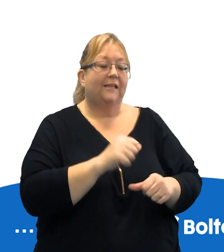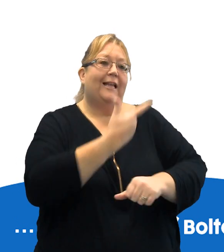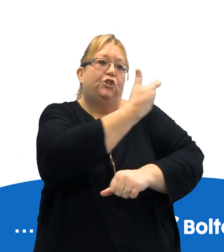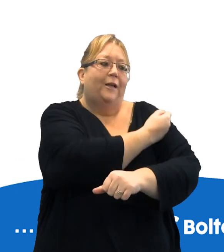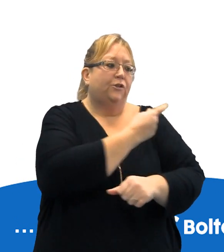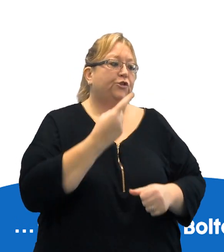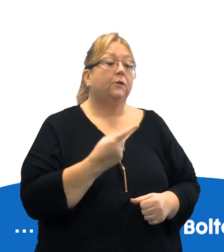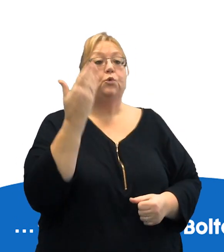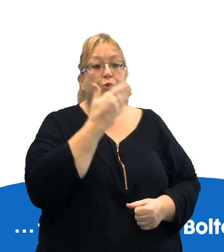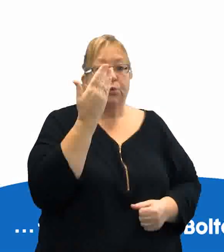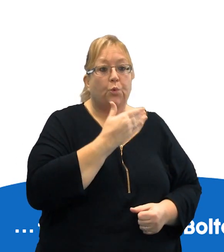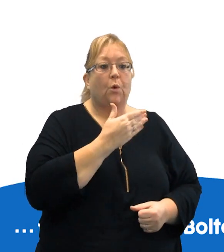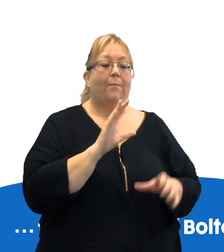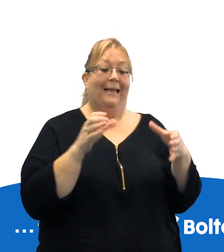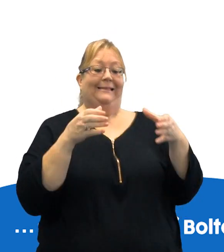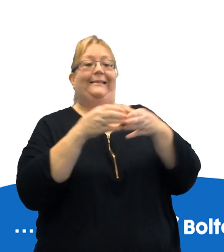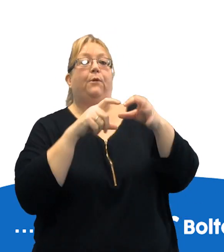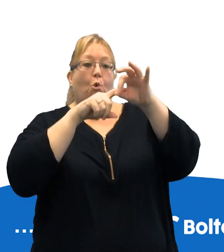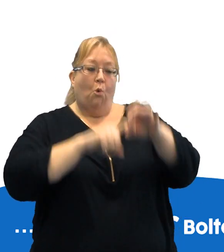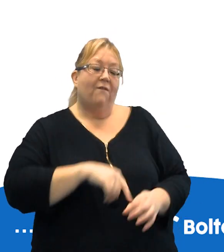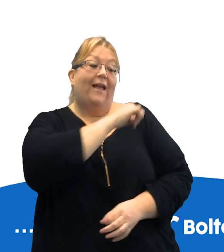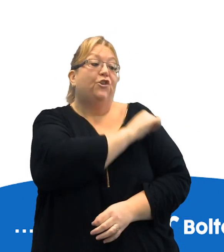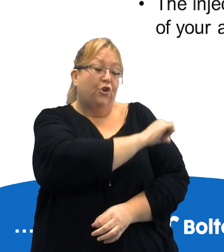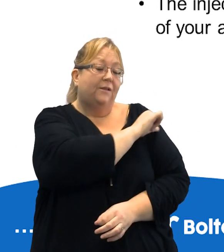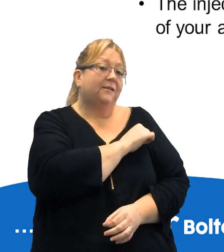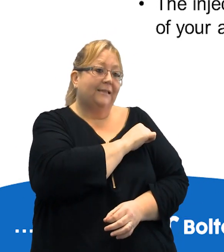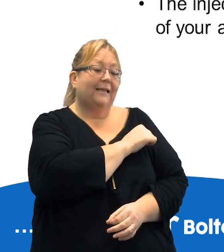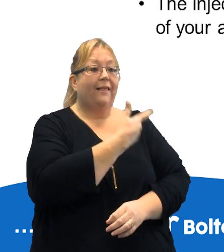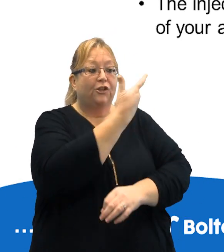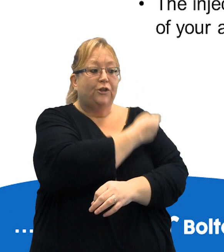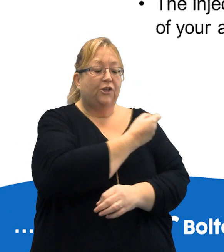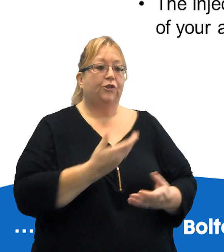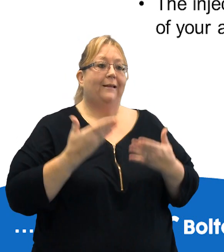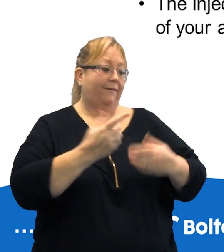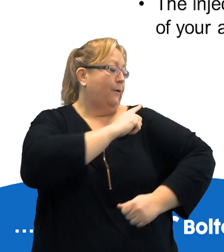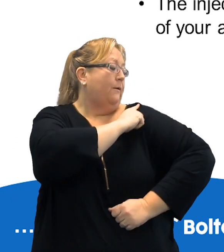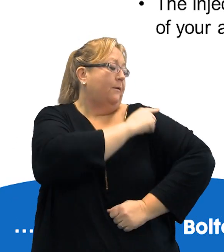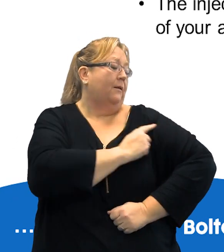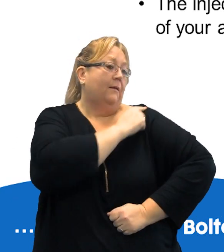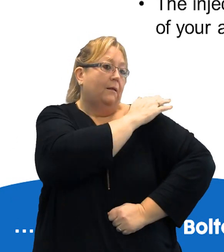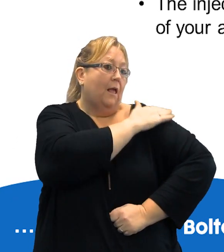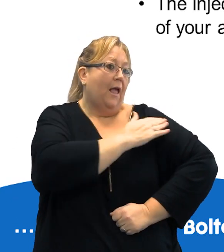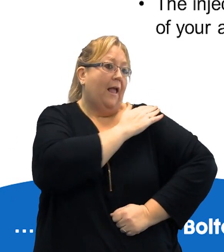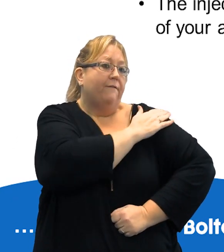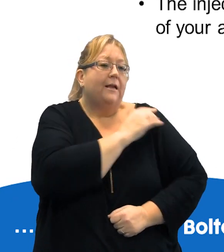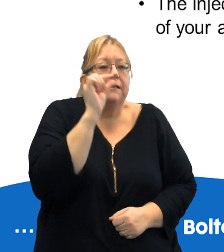injection is offered in school by a team of qualified nurses. The injection is given in the muscle at the top of your arm with a small